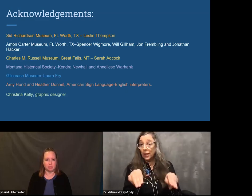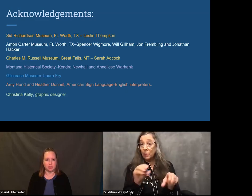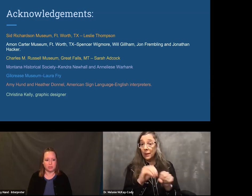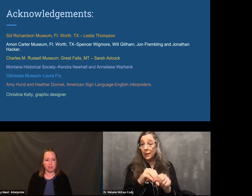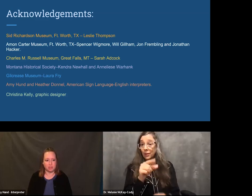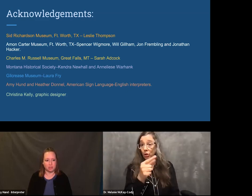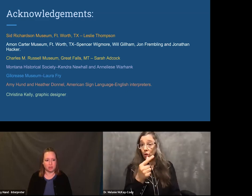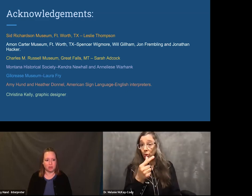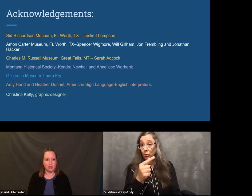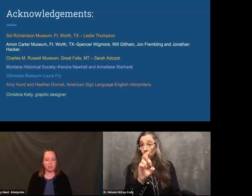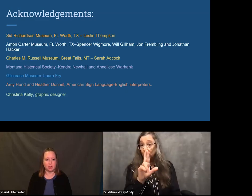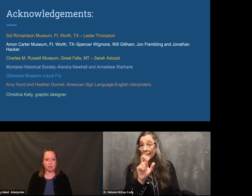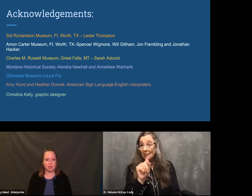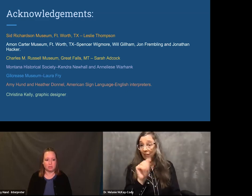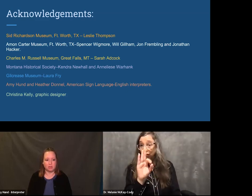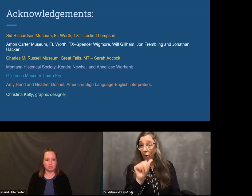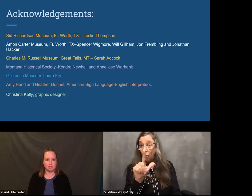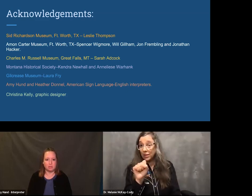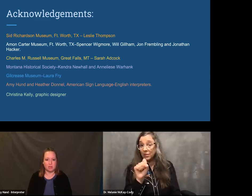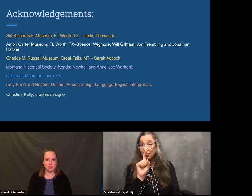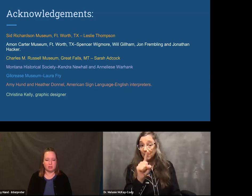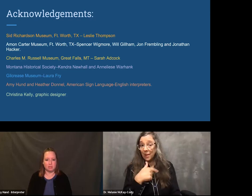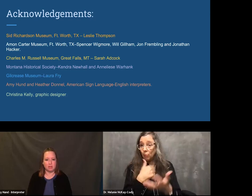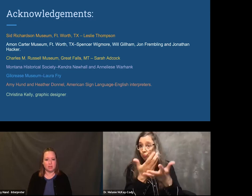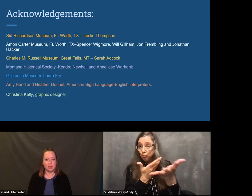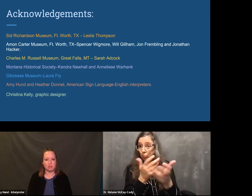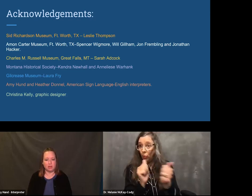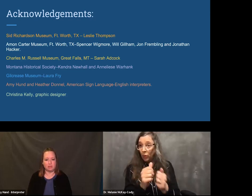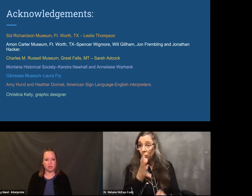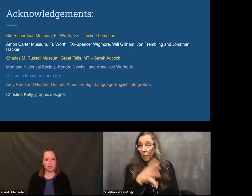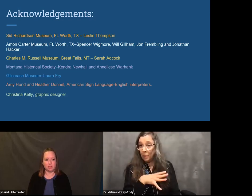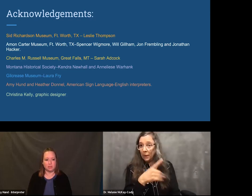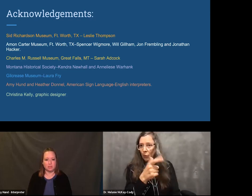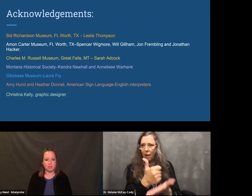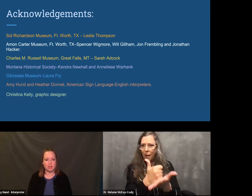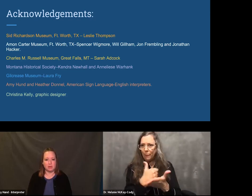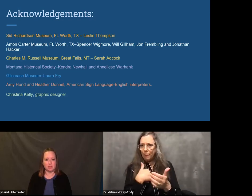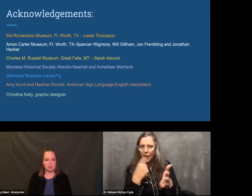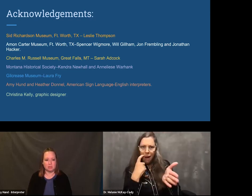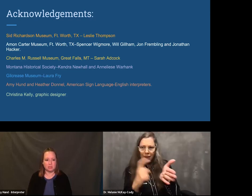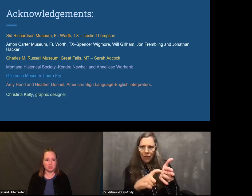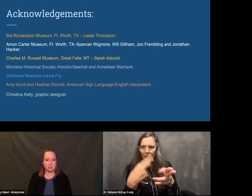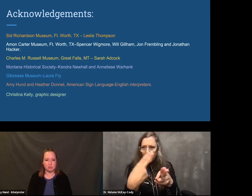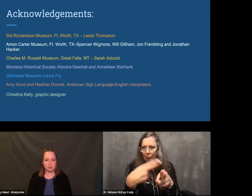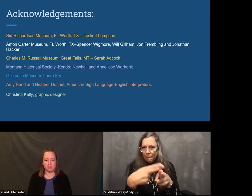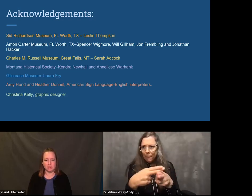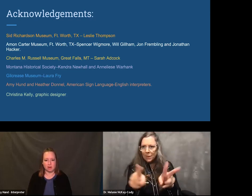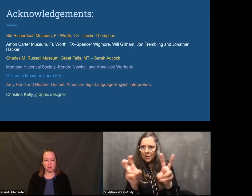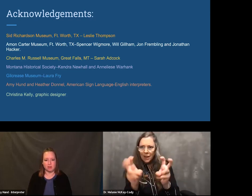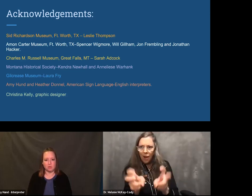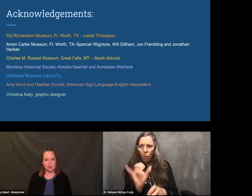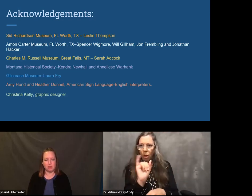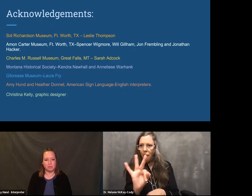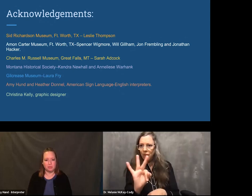developing this presentation. The Charles M. Russell Museum in Great Falls. I was able to speak with